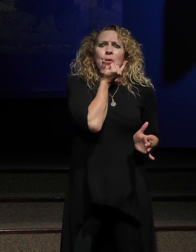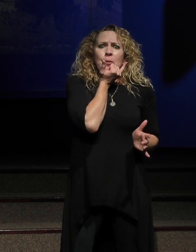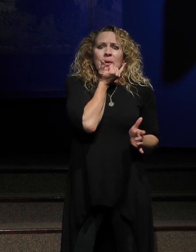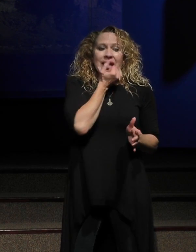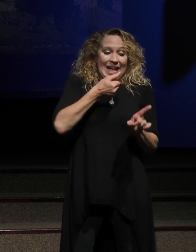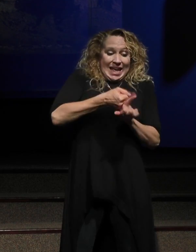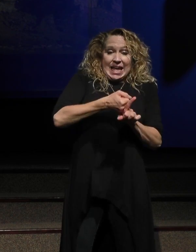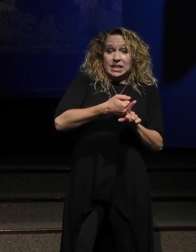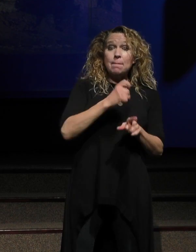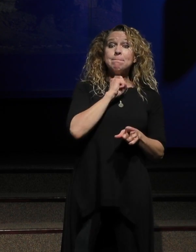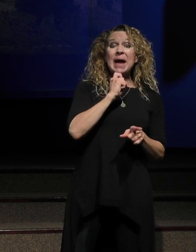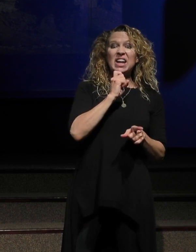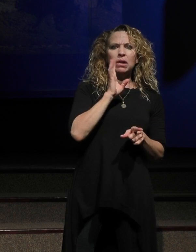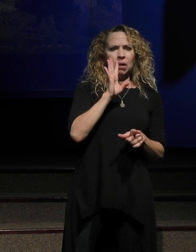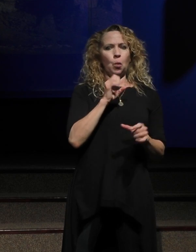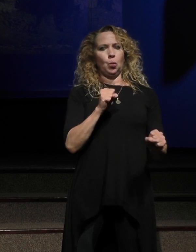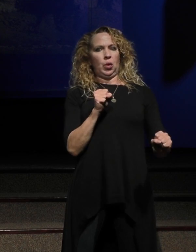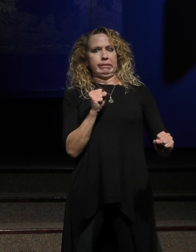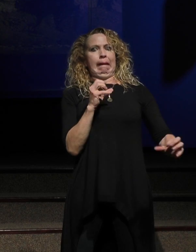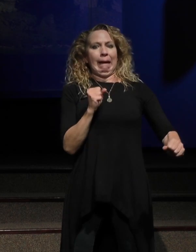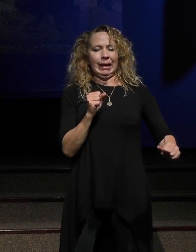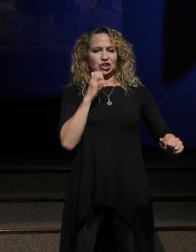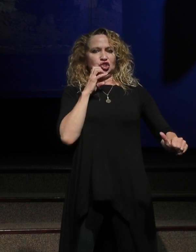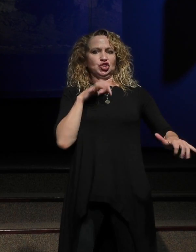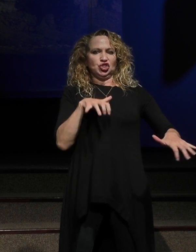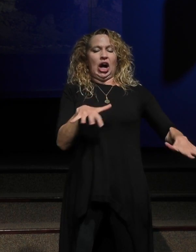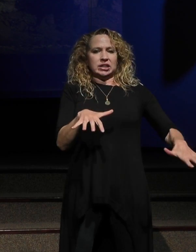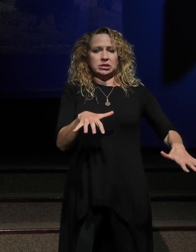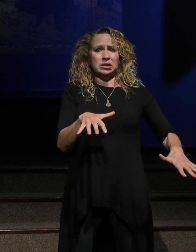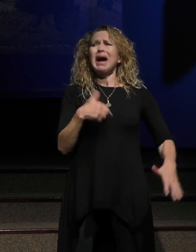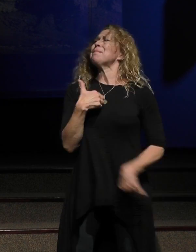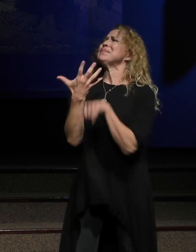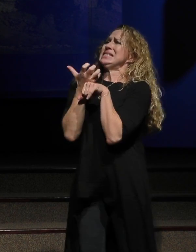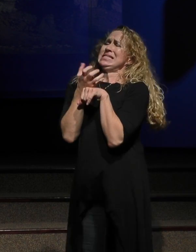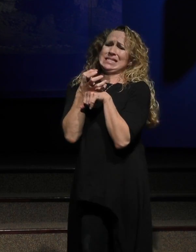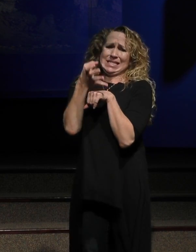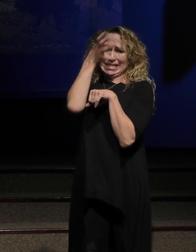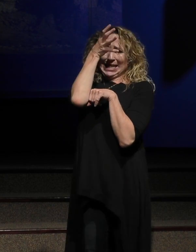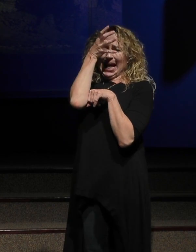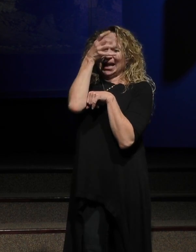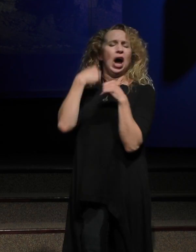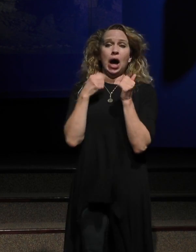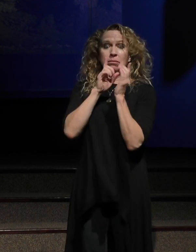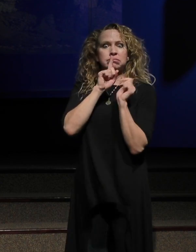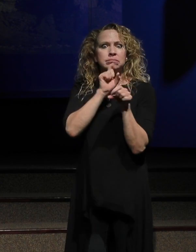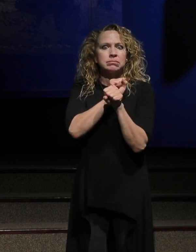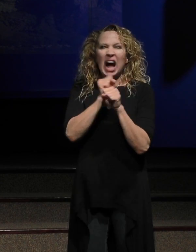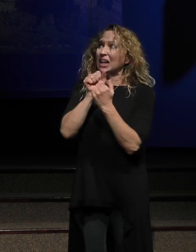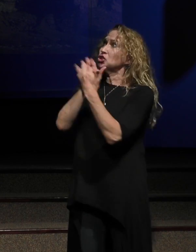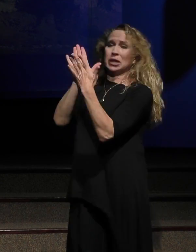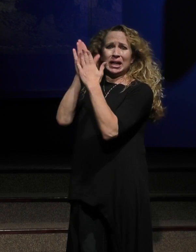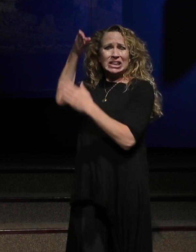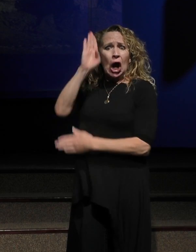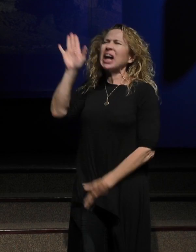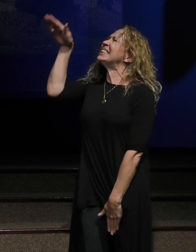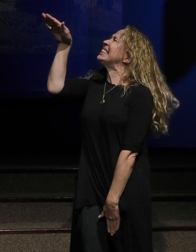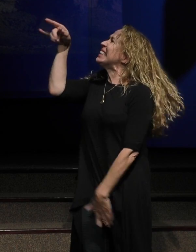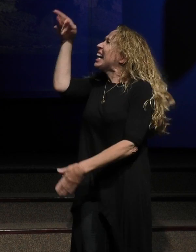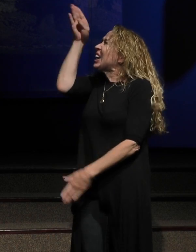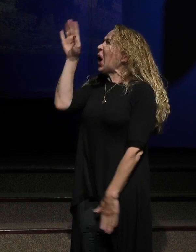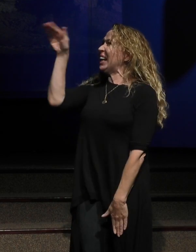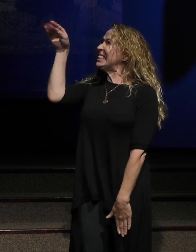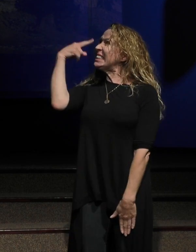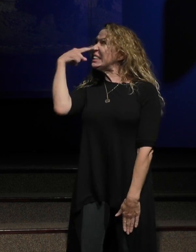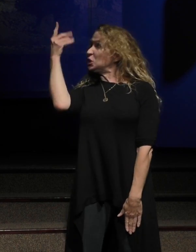get shocked and I begged, I wanted it so bad I begged my dad for it and I even prayed, I said, God would you please, would you